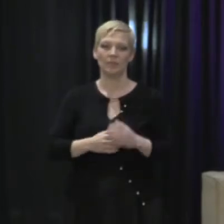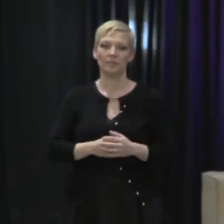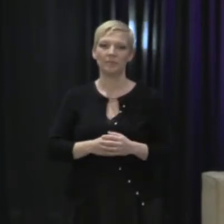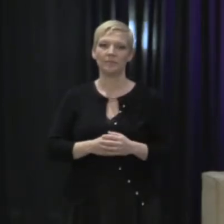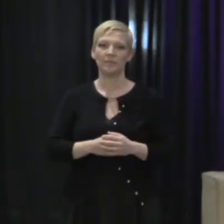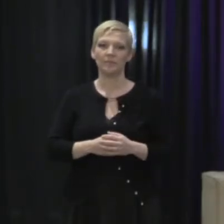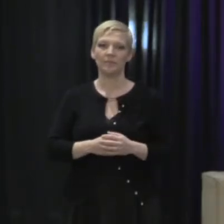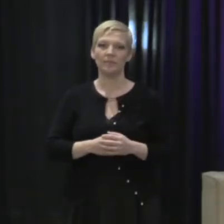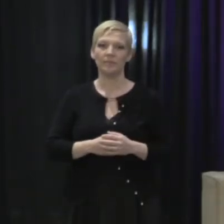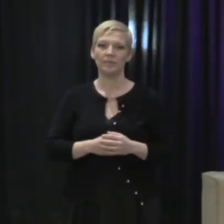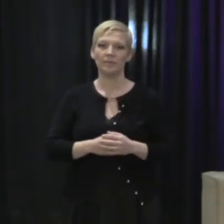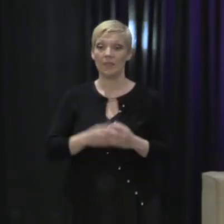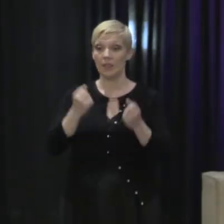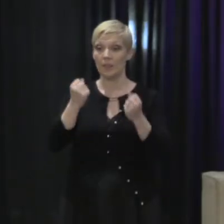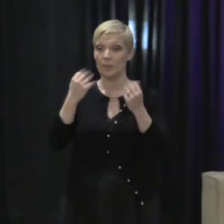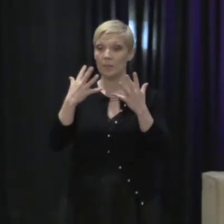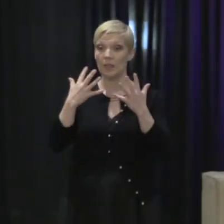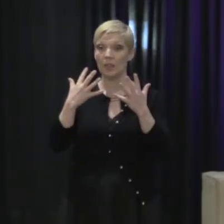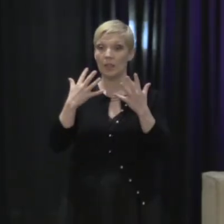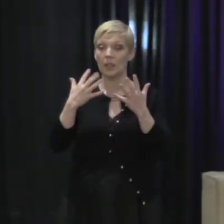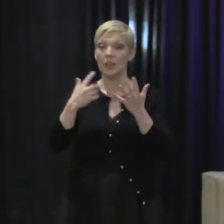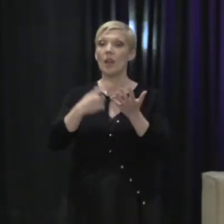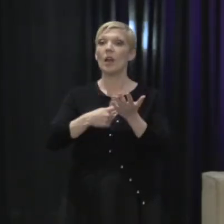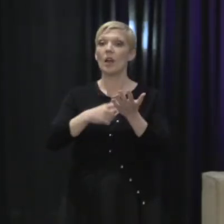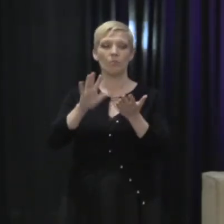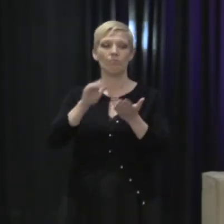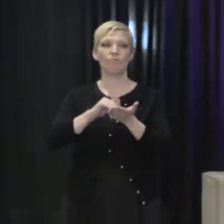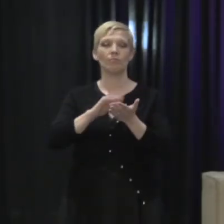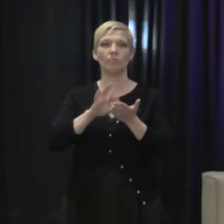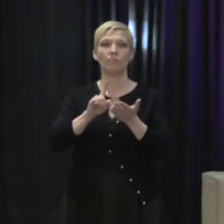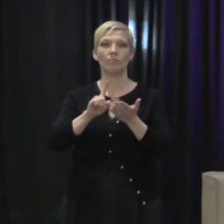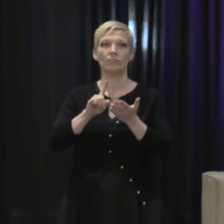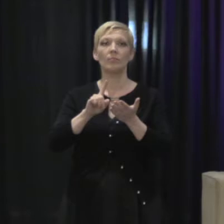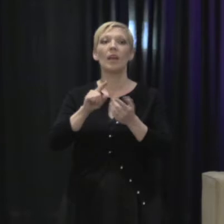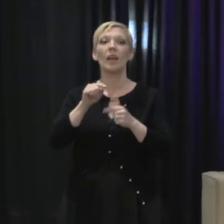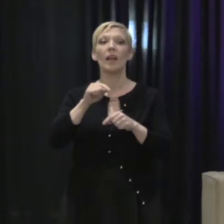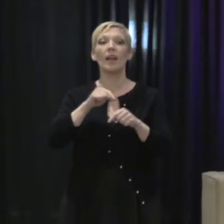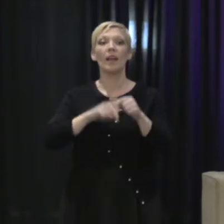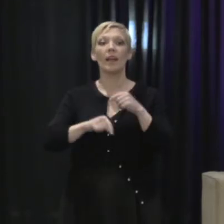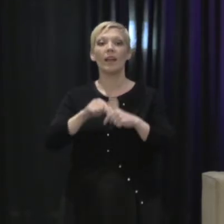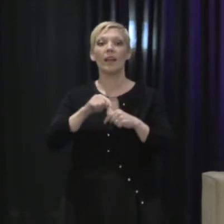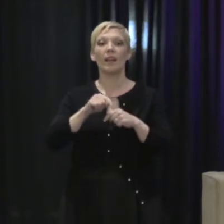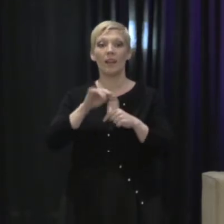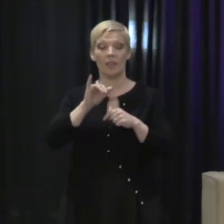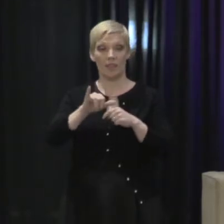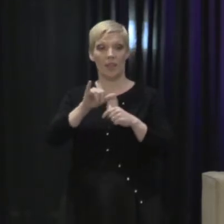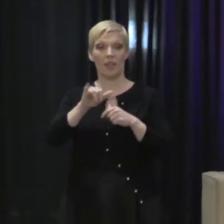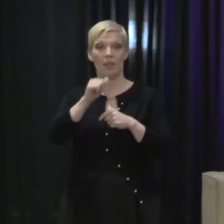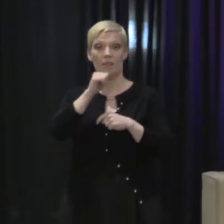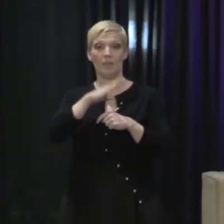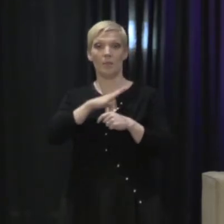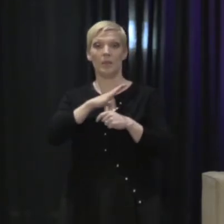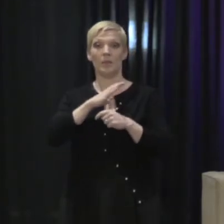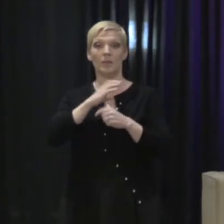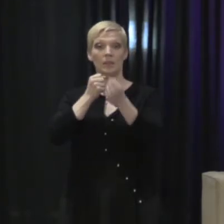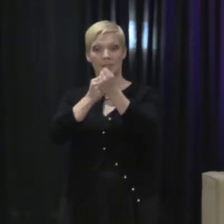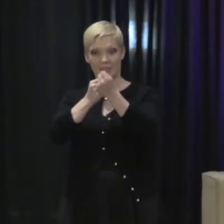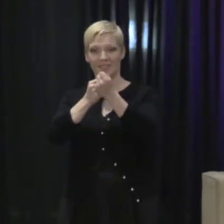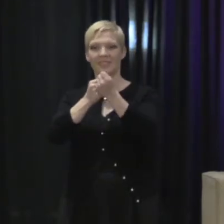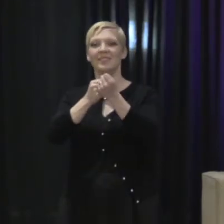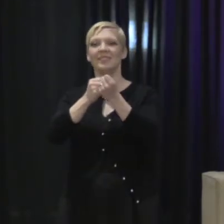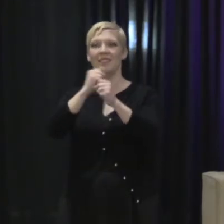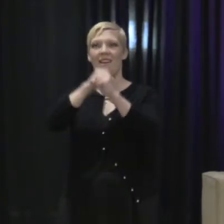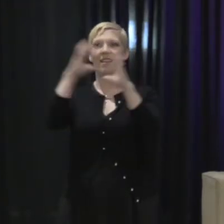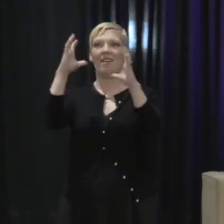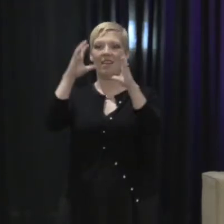And many argue that, excuse me, and the feminist icon and scholar, Catherine McKinnon, she has